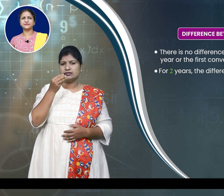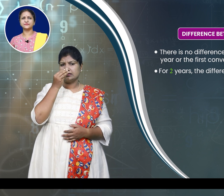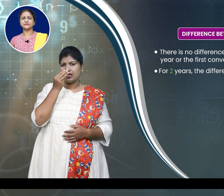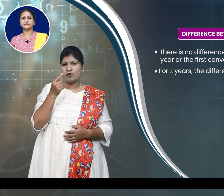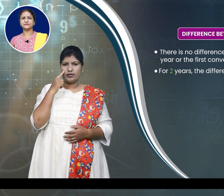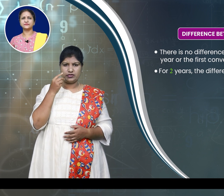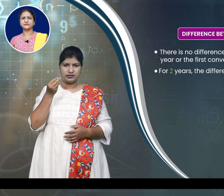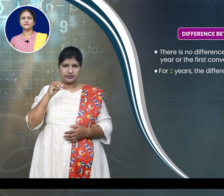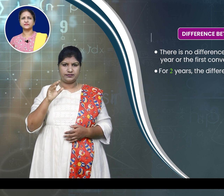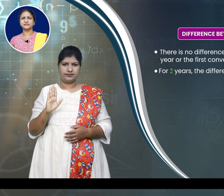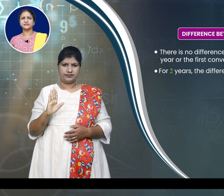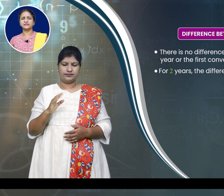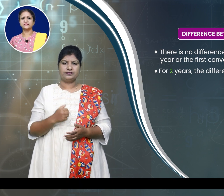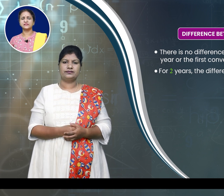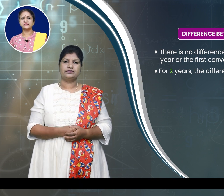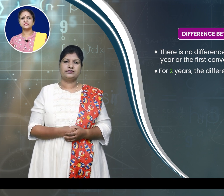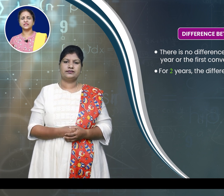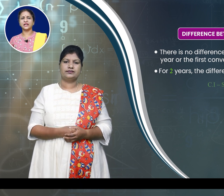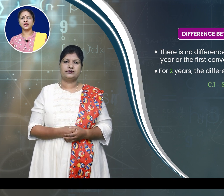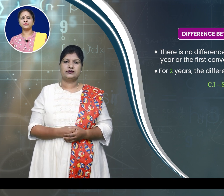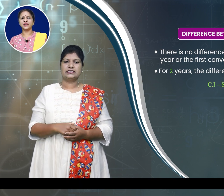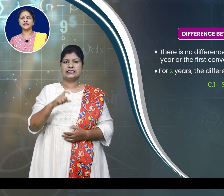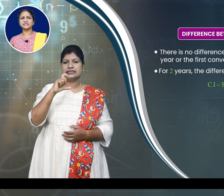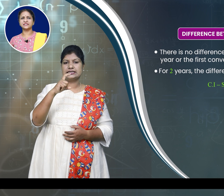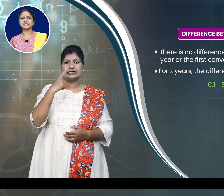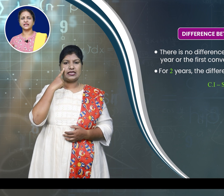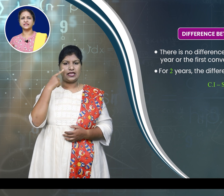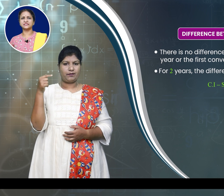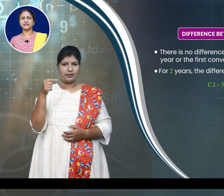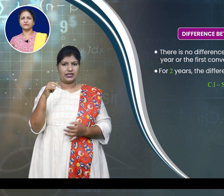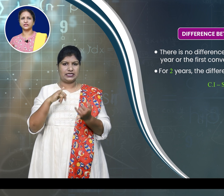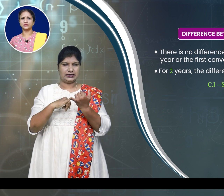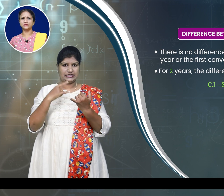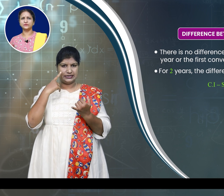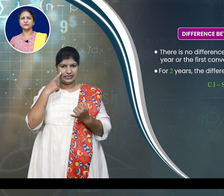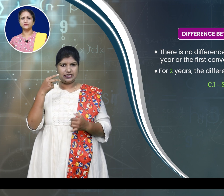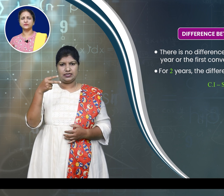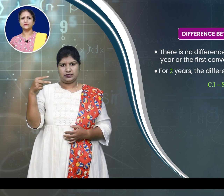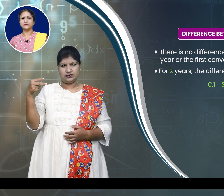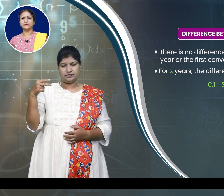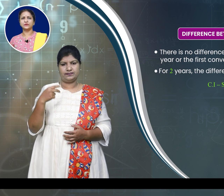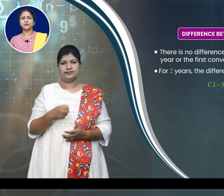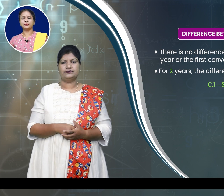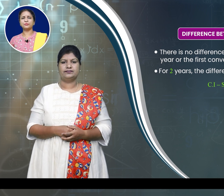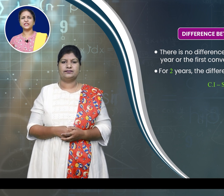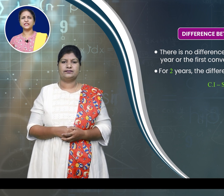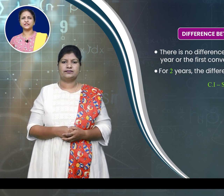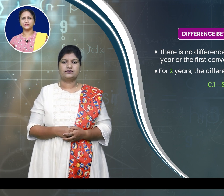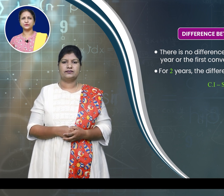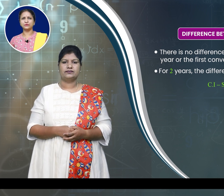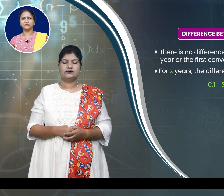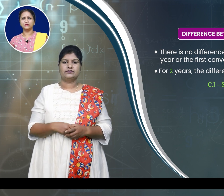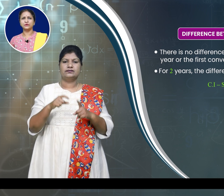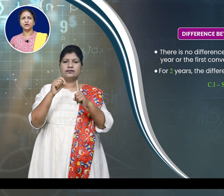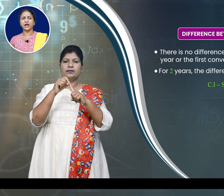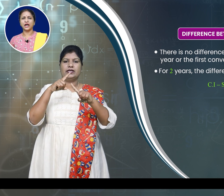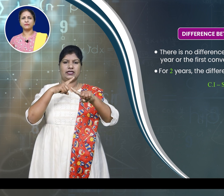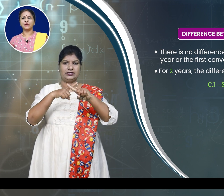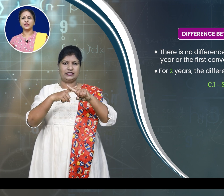C i minus S i is equal to P into R by